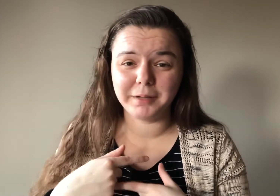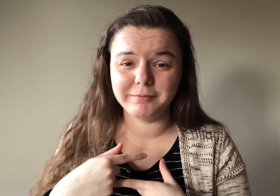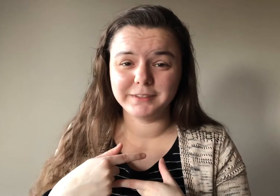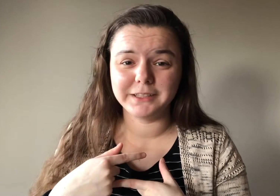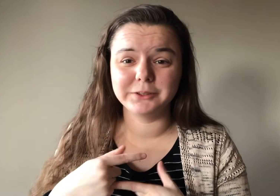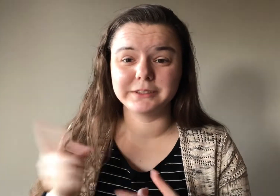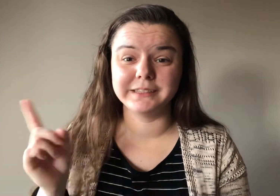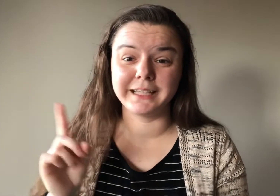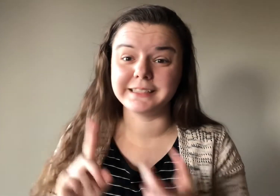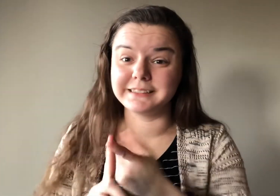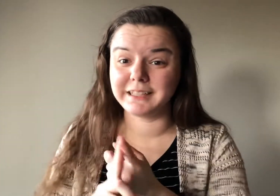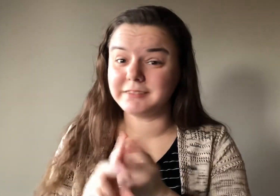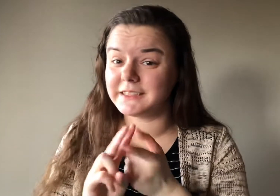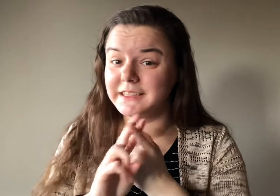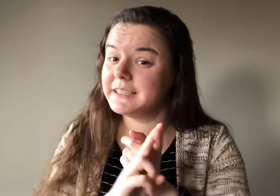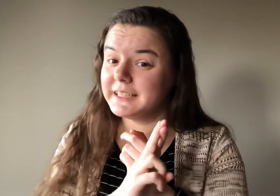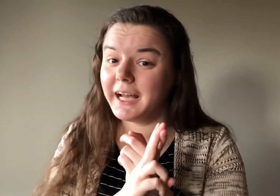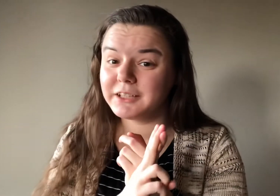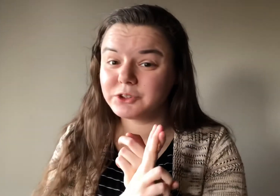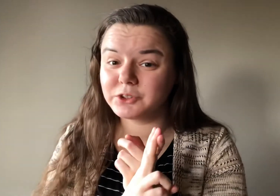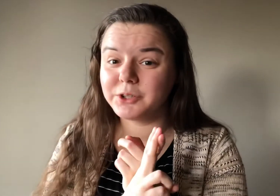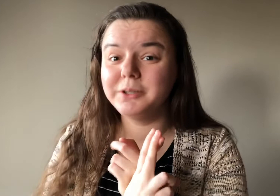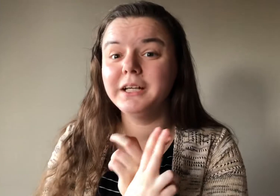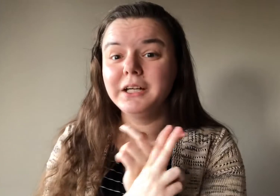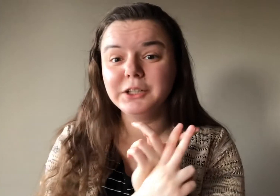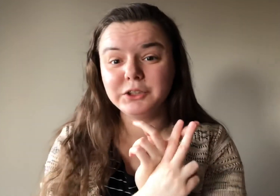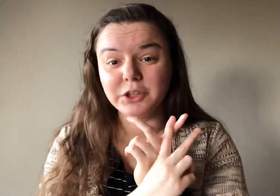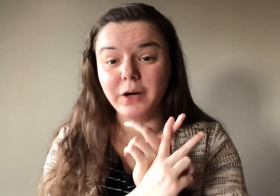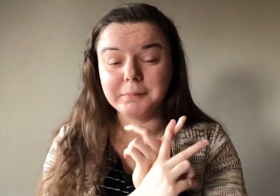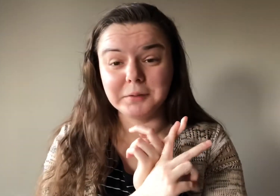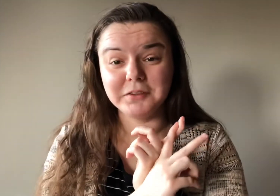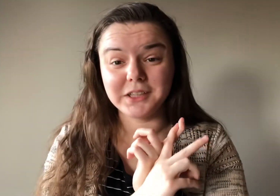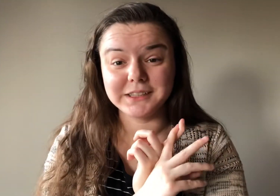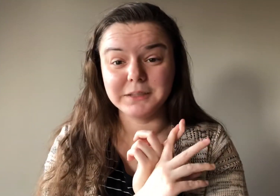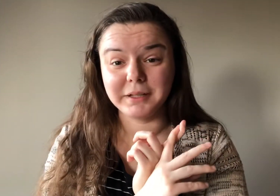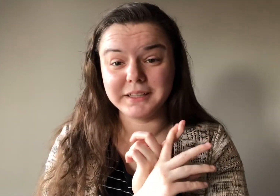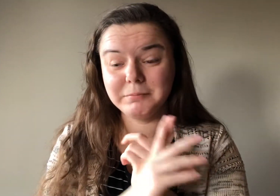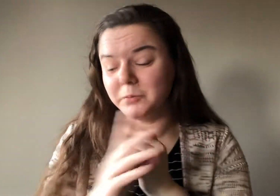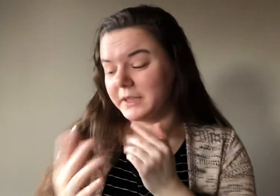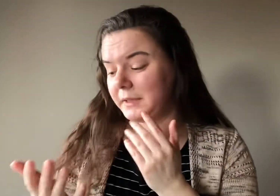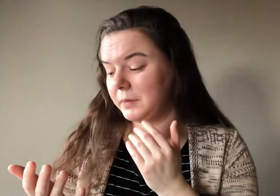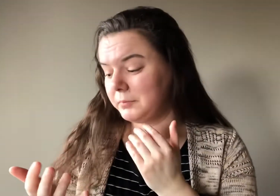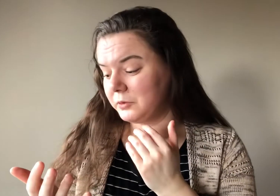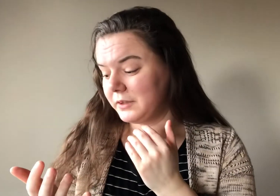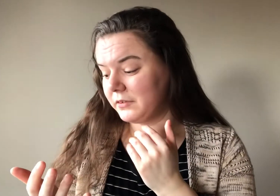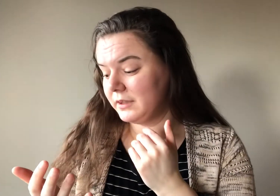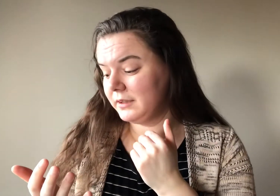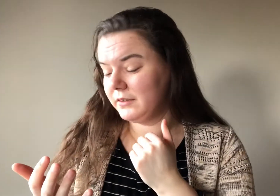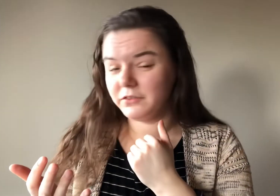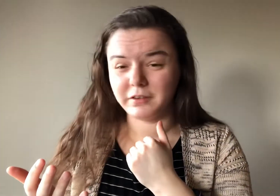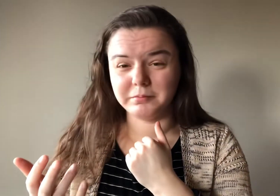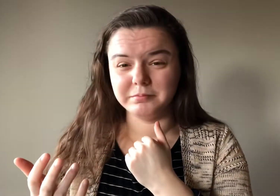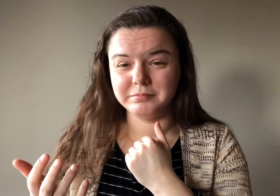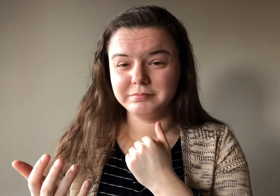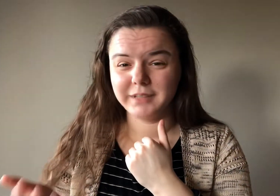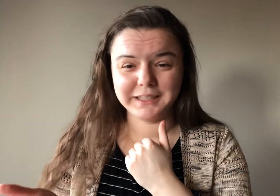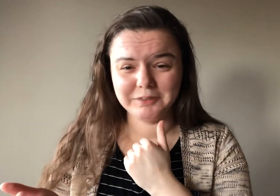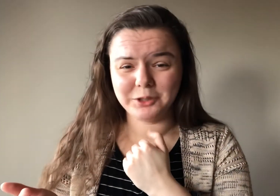-pop videos and that is Seventeen and Astro. So I'm going to be talking about them. We came up with some, not even